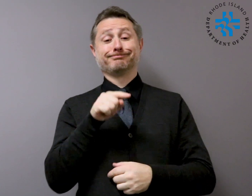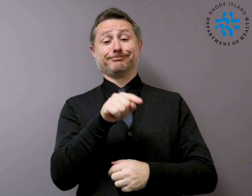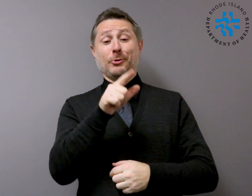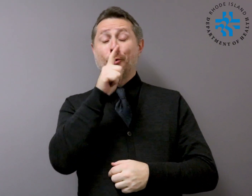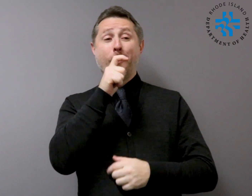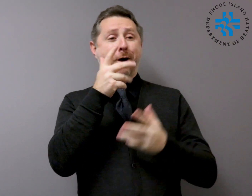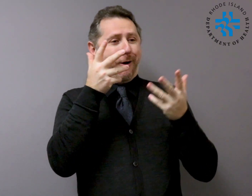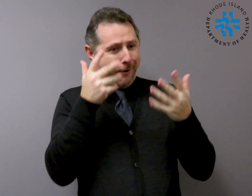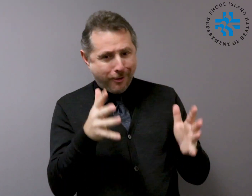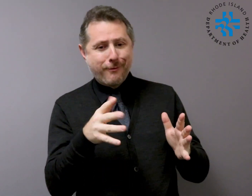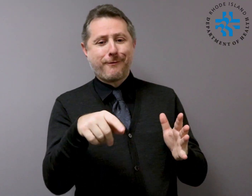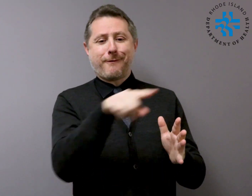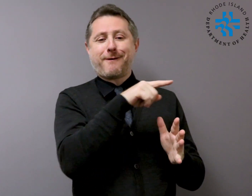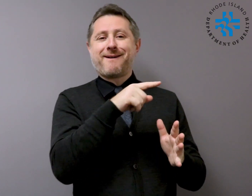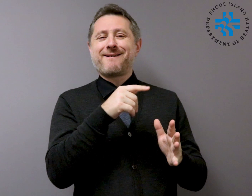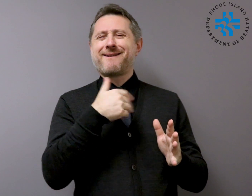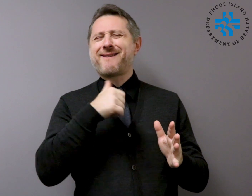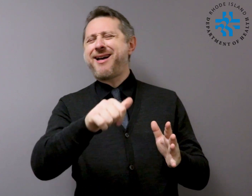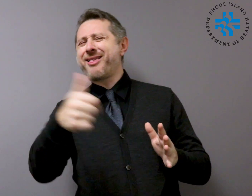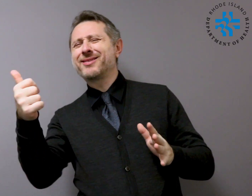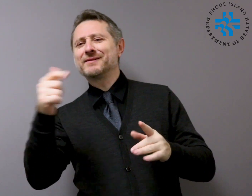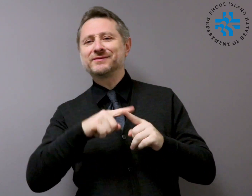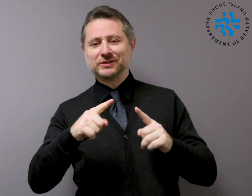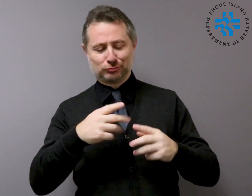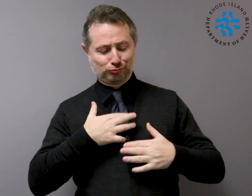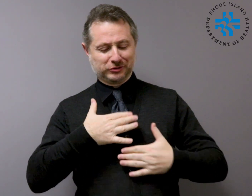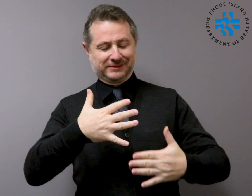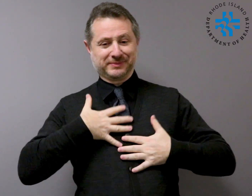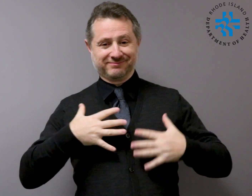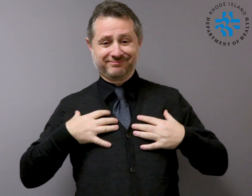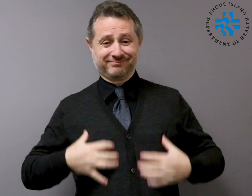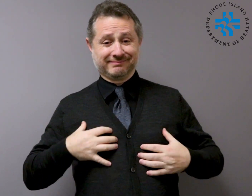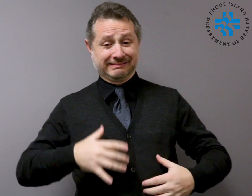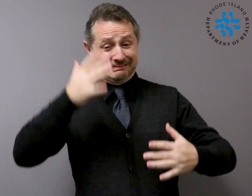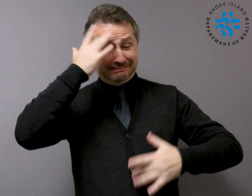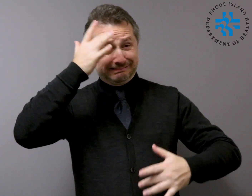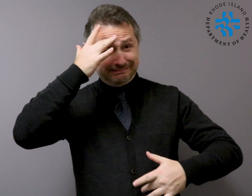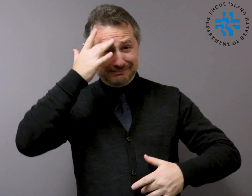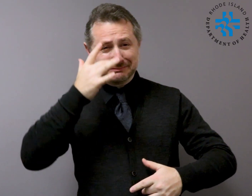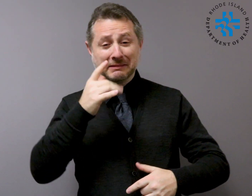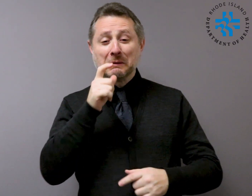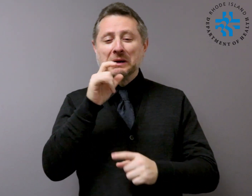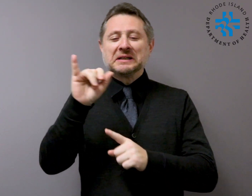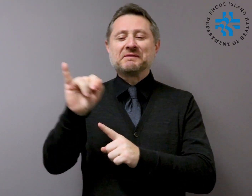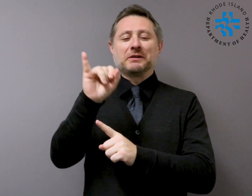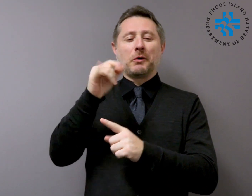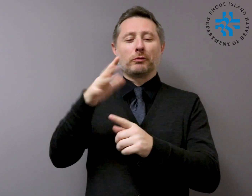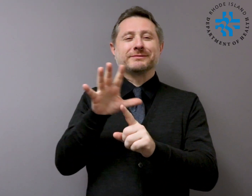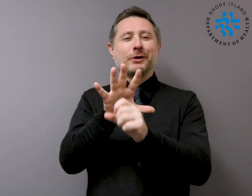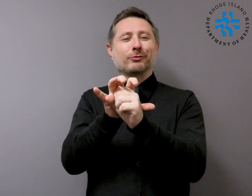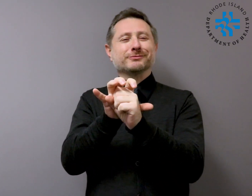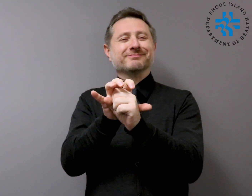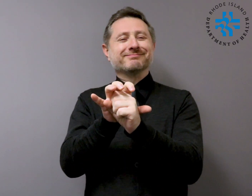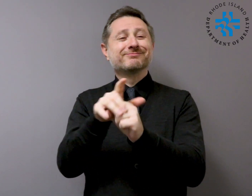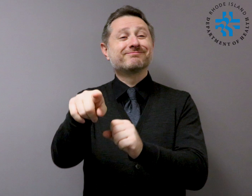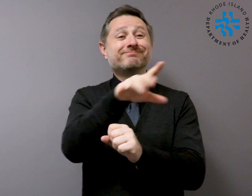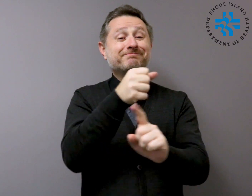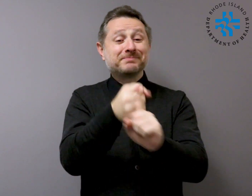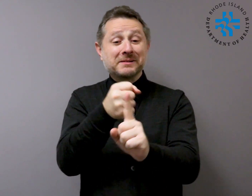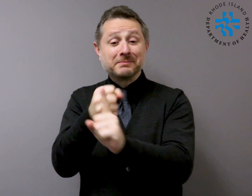As with other respiratory illnesses, infection with coronavirus disease 2019 can cause mild symptoms including a runny nose, sore